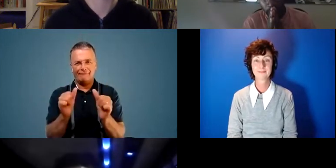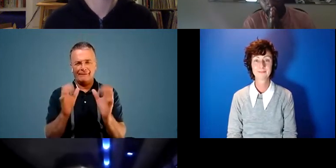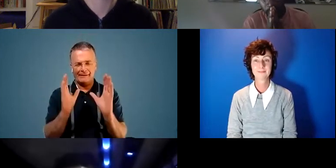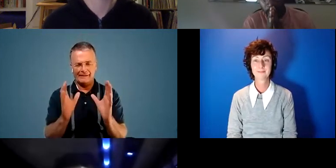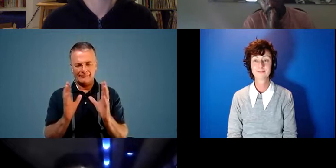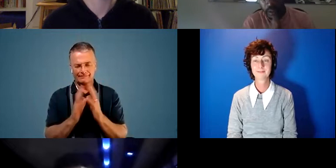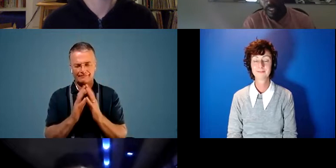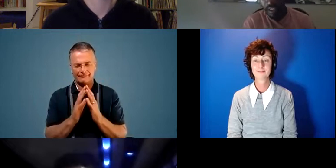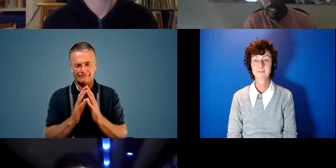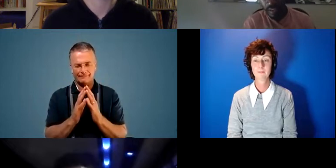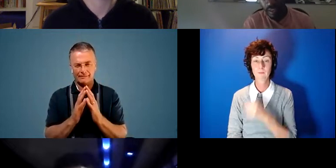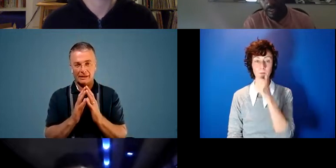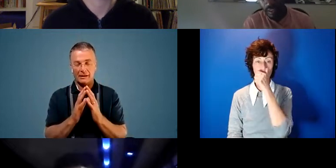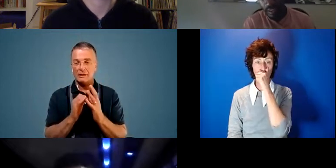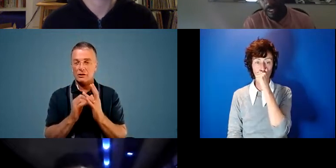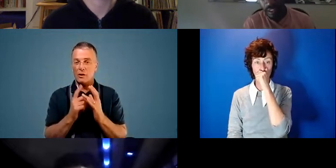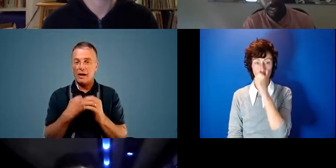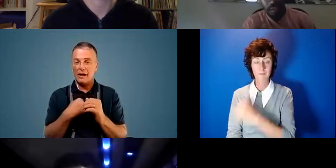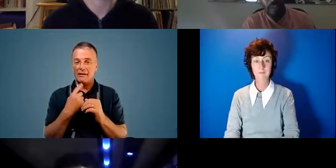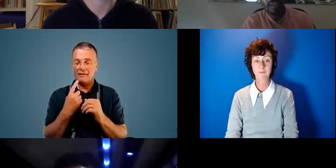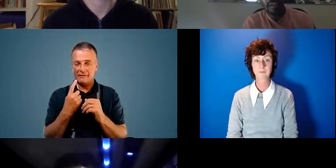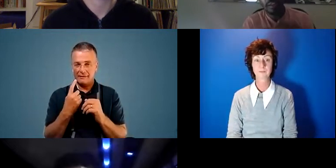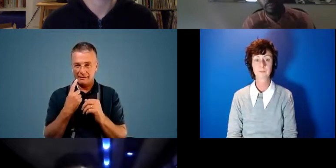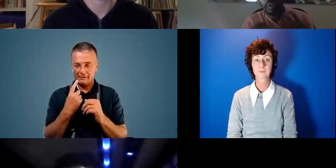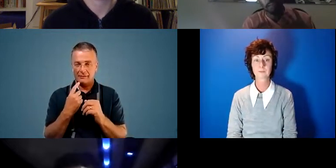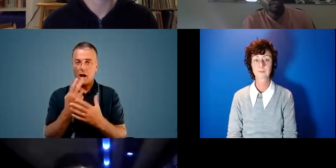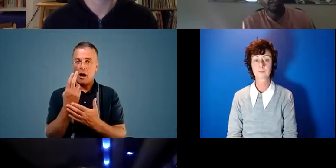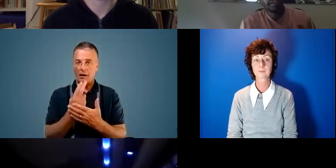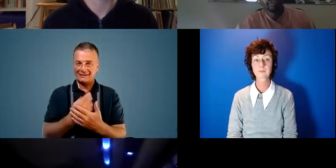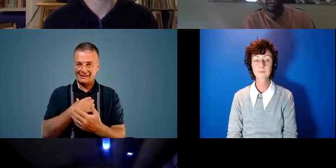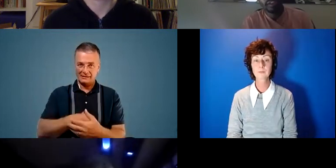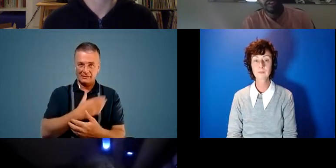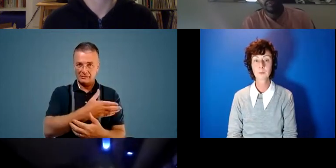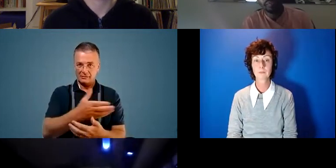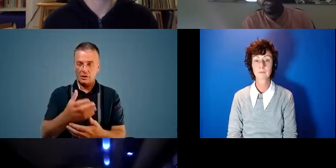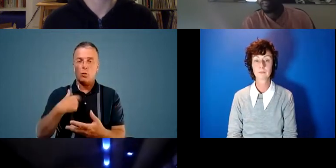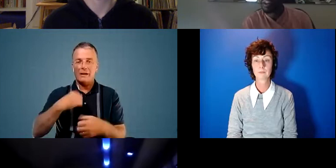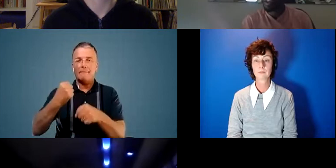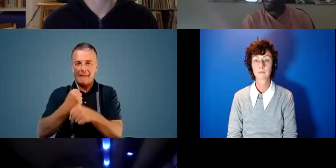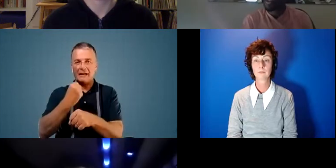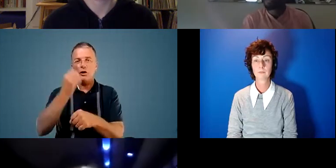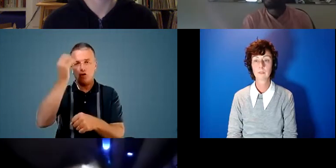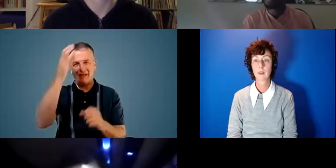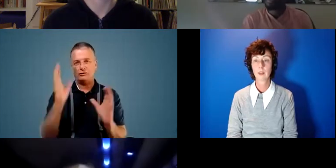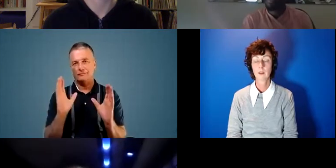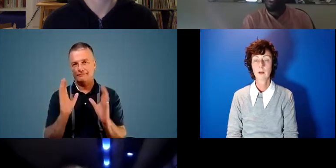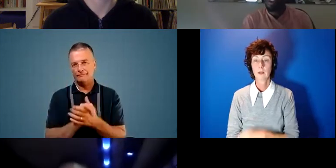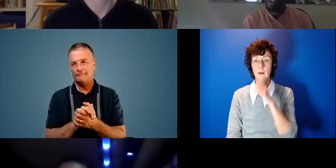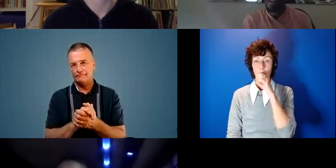so i think i think as artists we are makers of knowledge yeah um